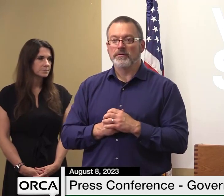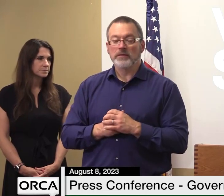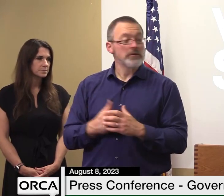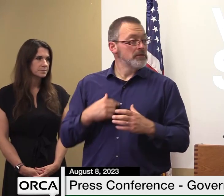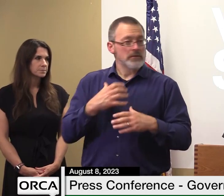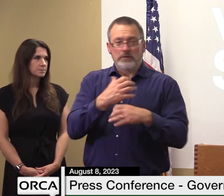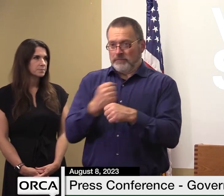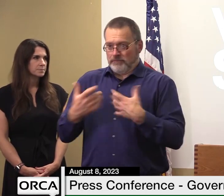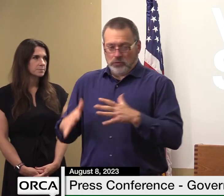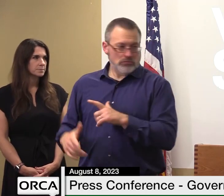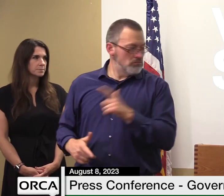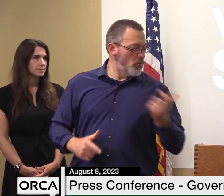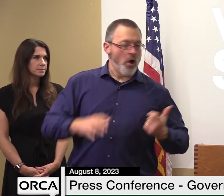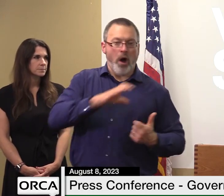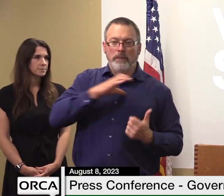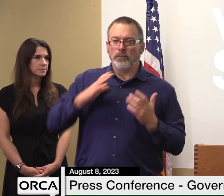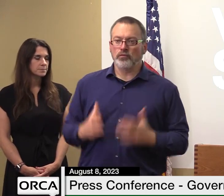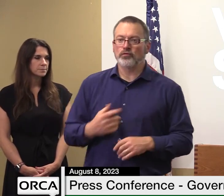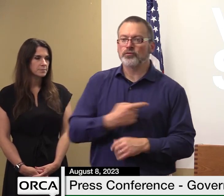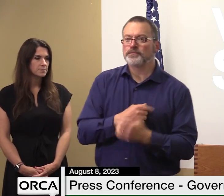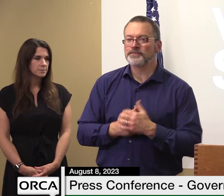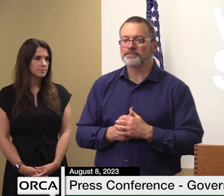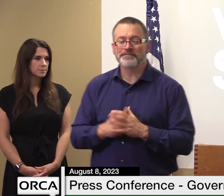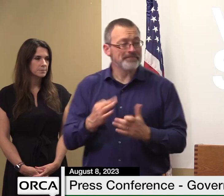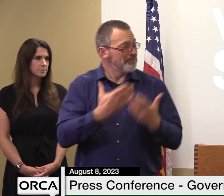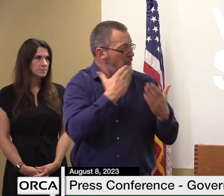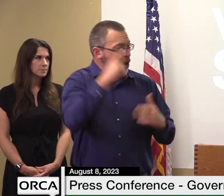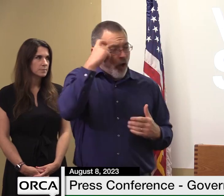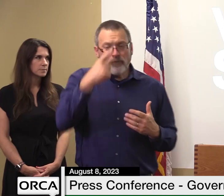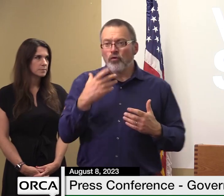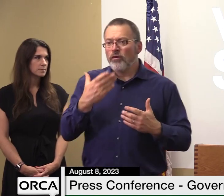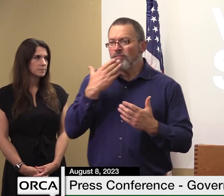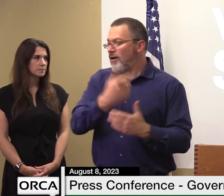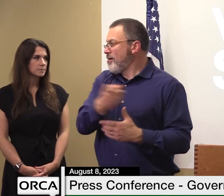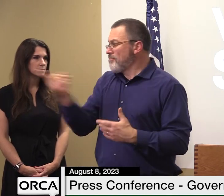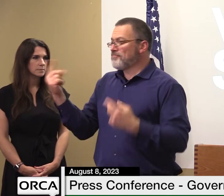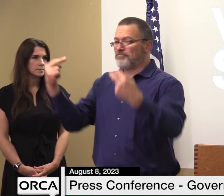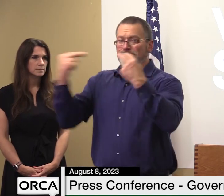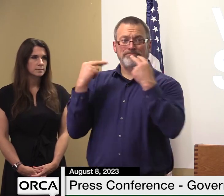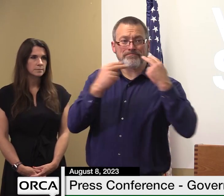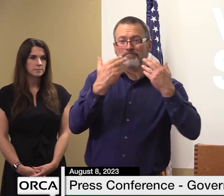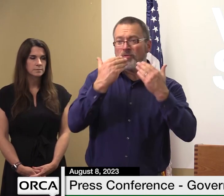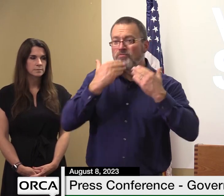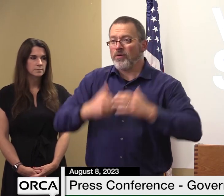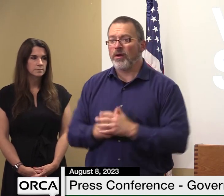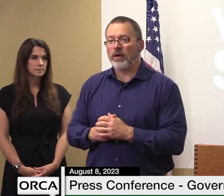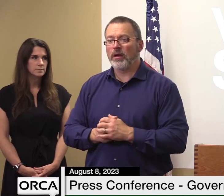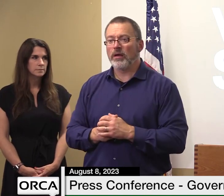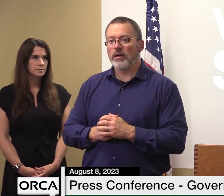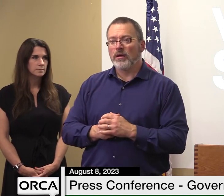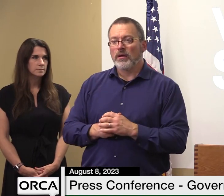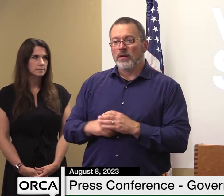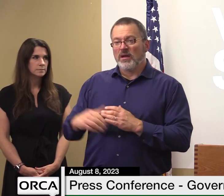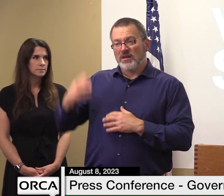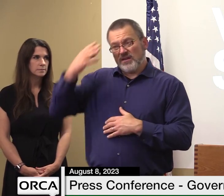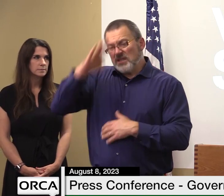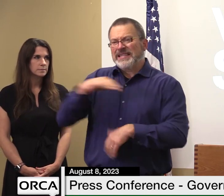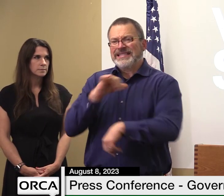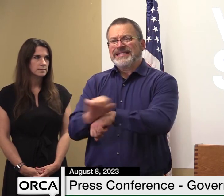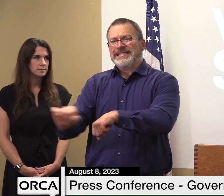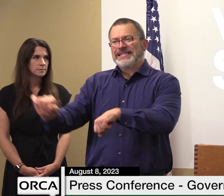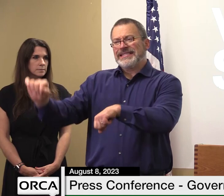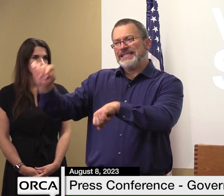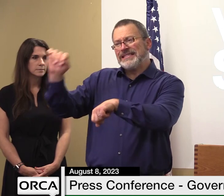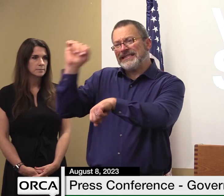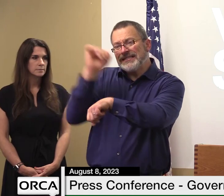thank you governor good morning and thanks for being here we've continued to have unsettled weather necessitating staging and